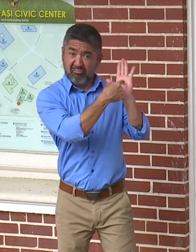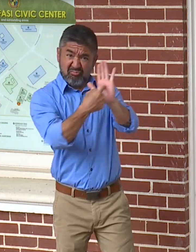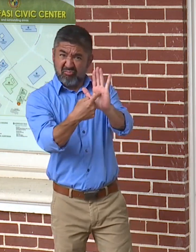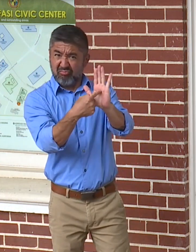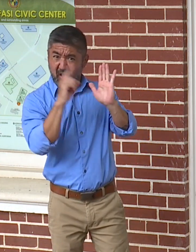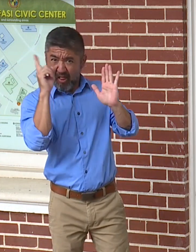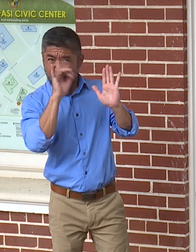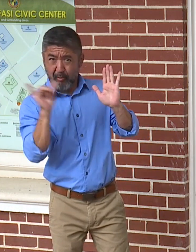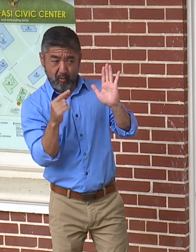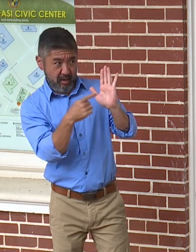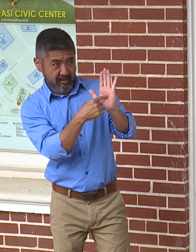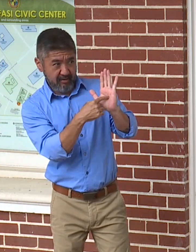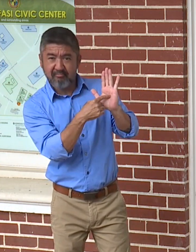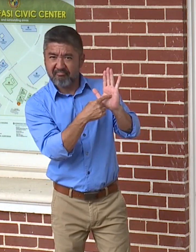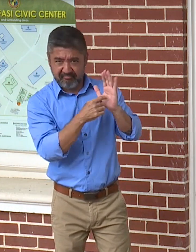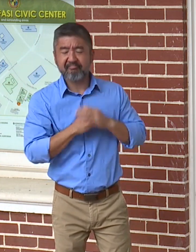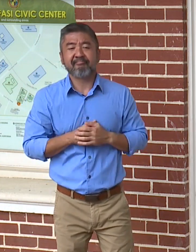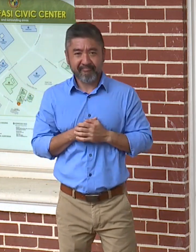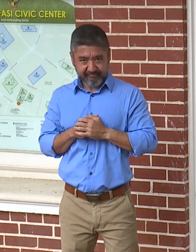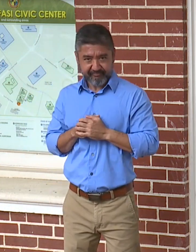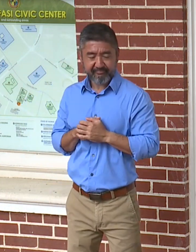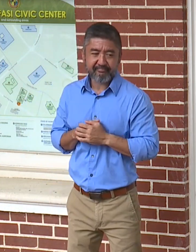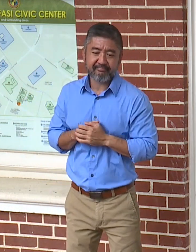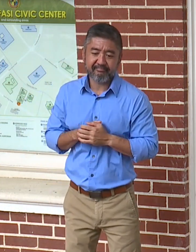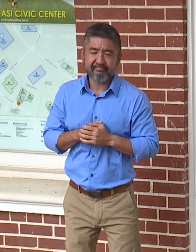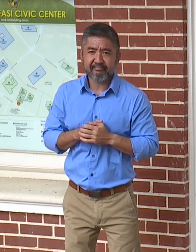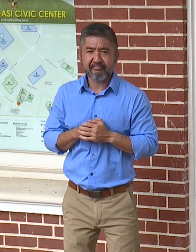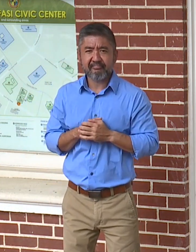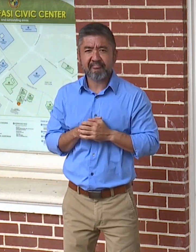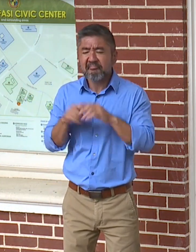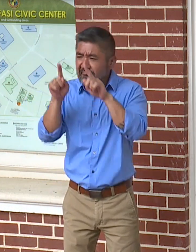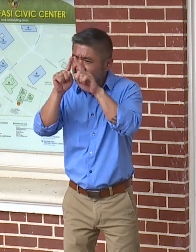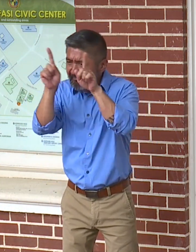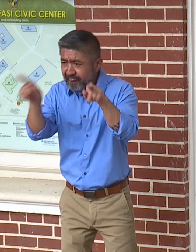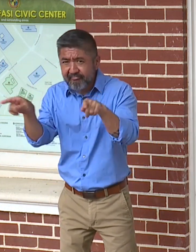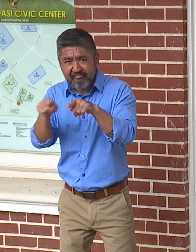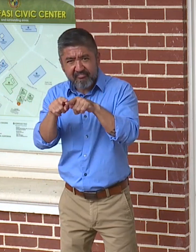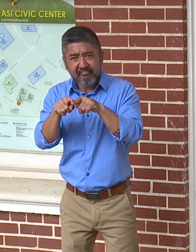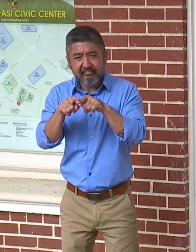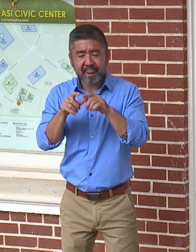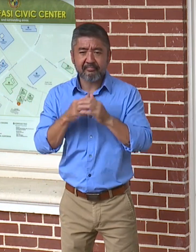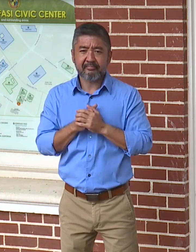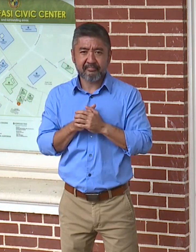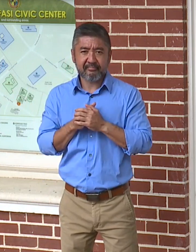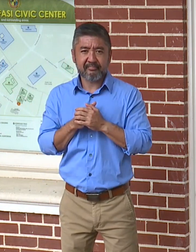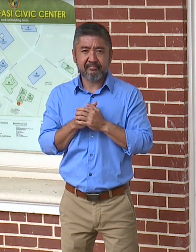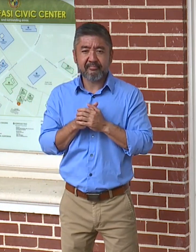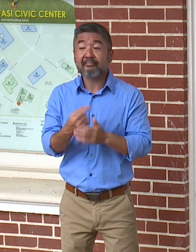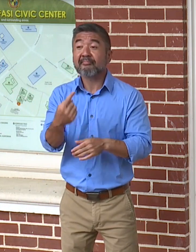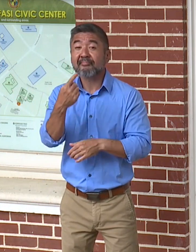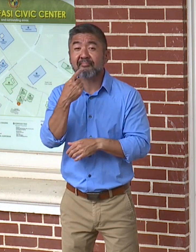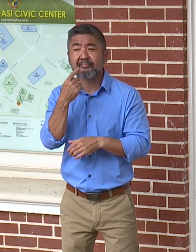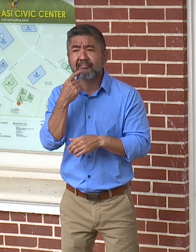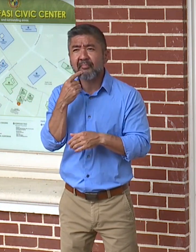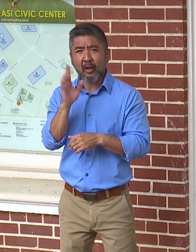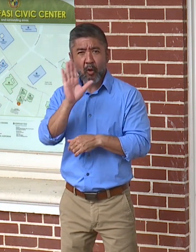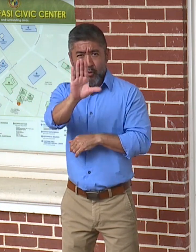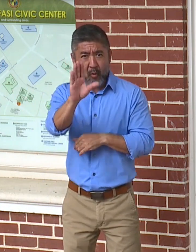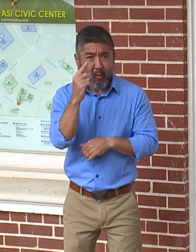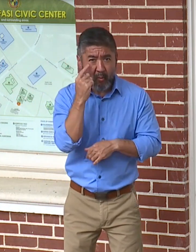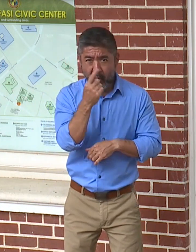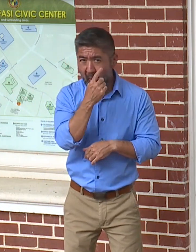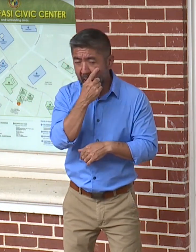of what one can look like. It's a small form that contains visual information